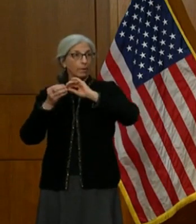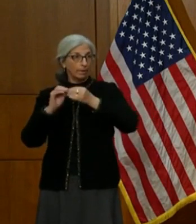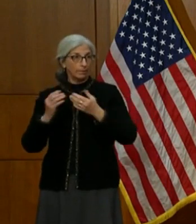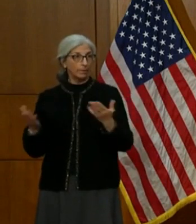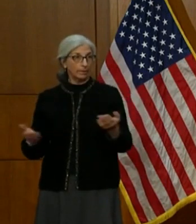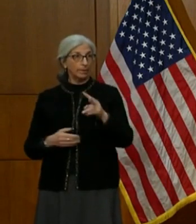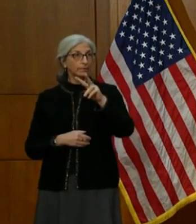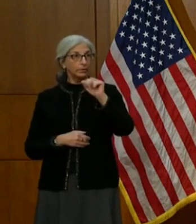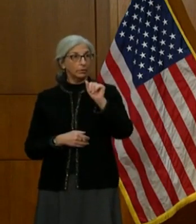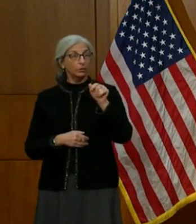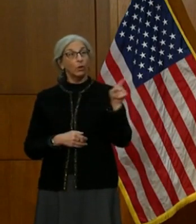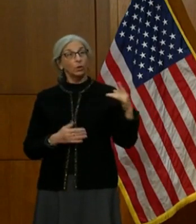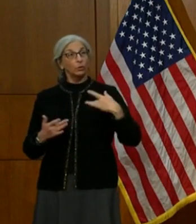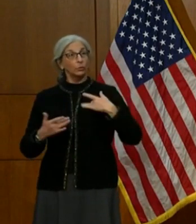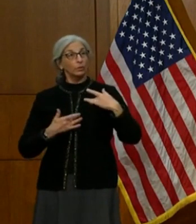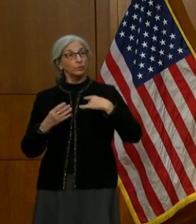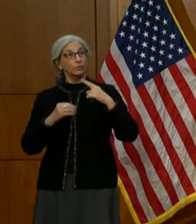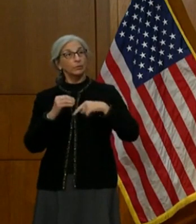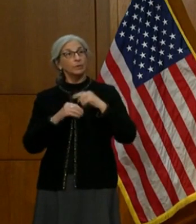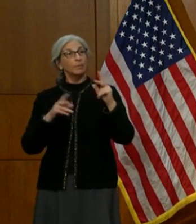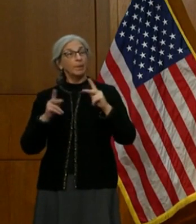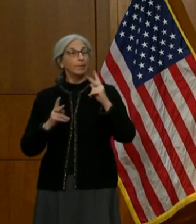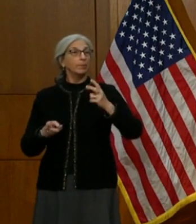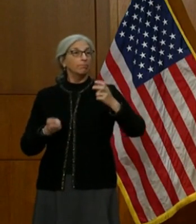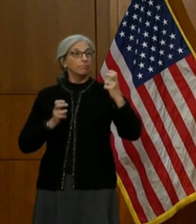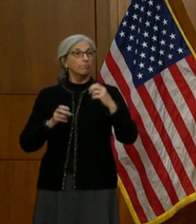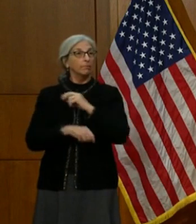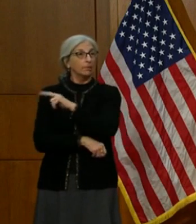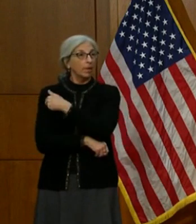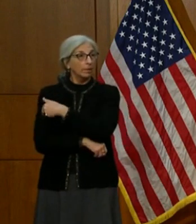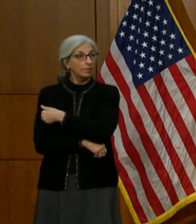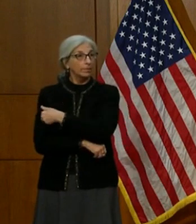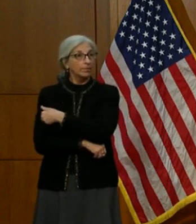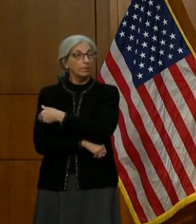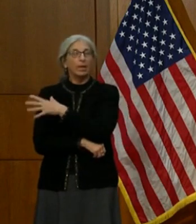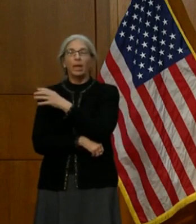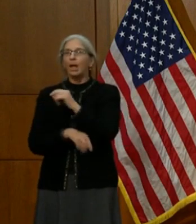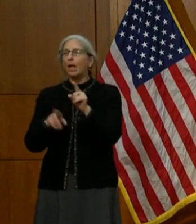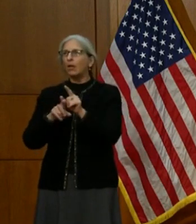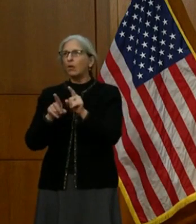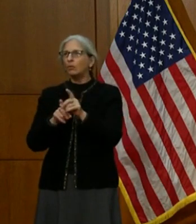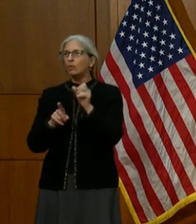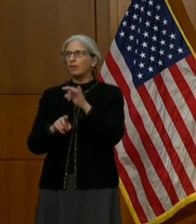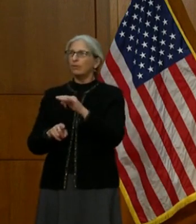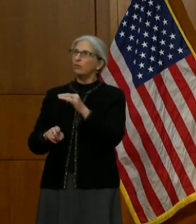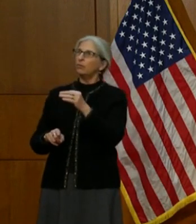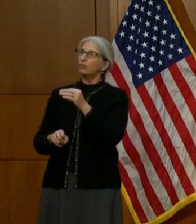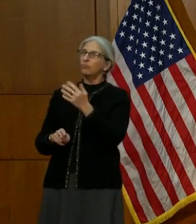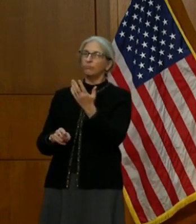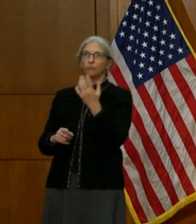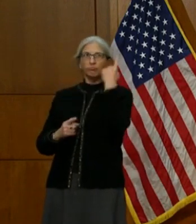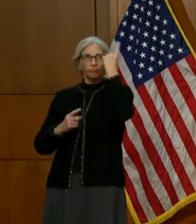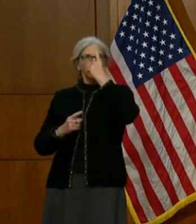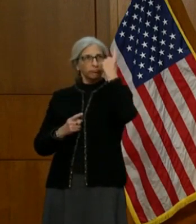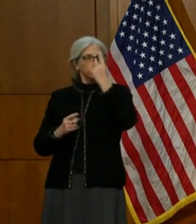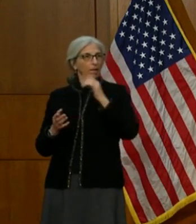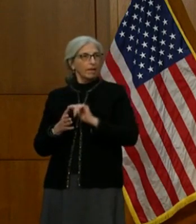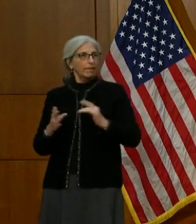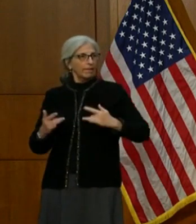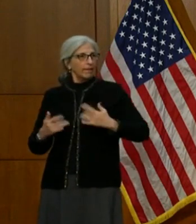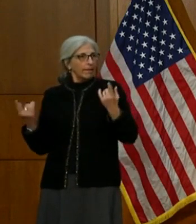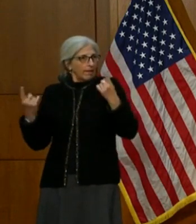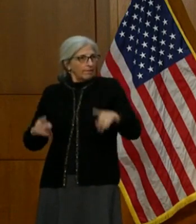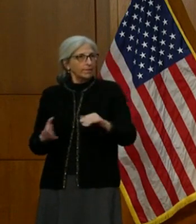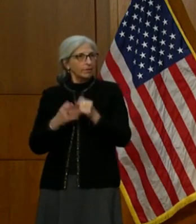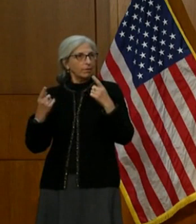if you're worried about hospitalizations and then specifically if you look at the events going on up in D.C. today, if you think that could be a super